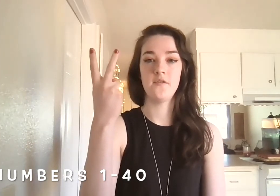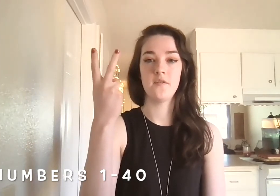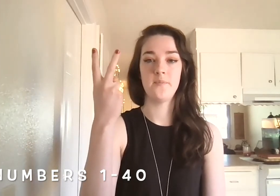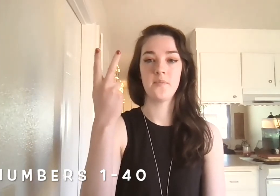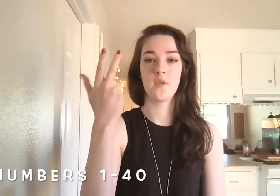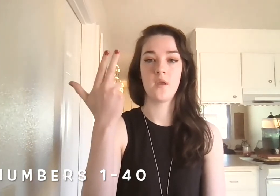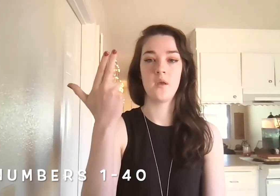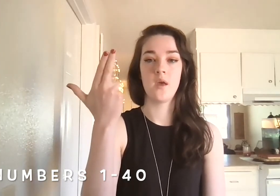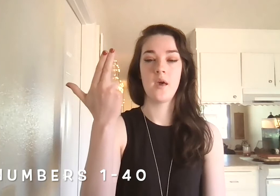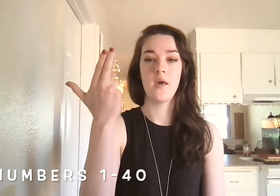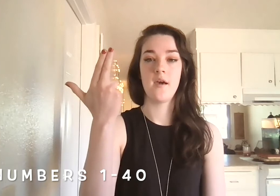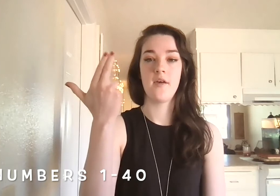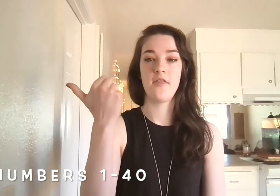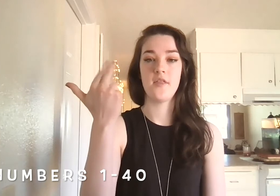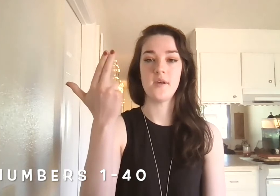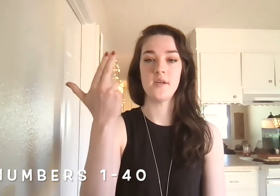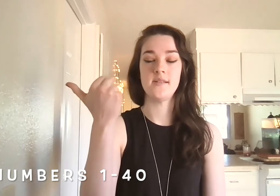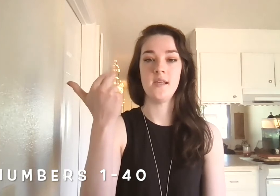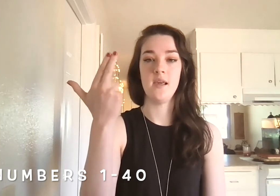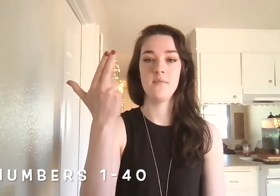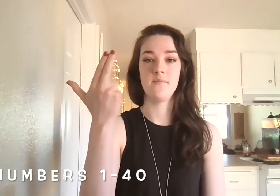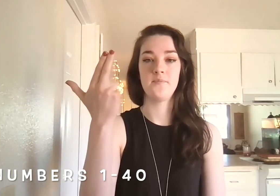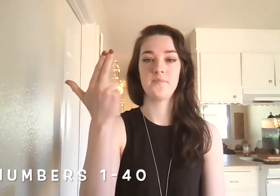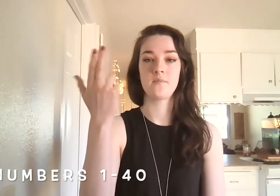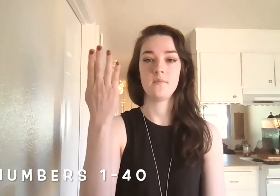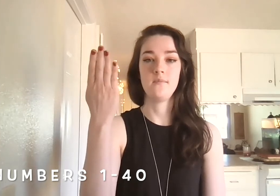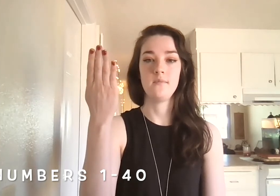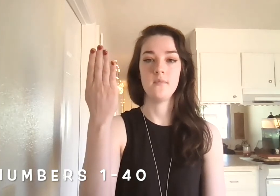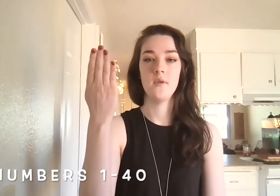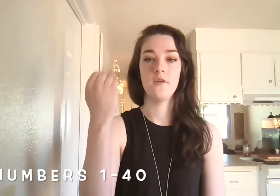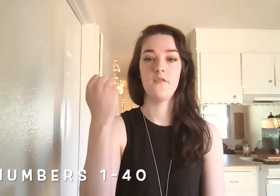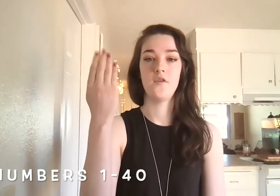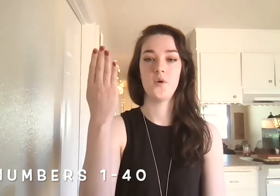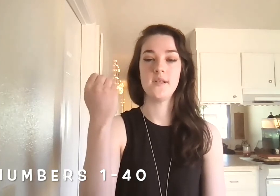13, 14,